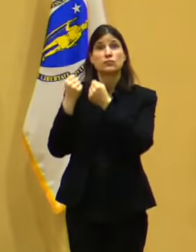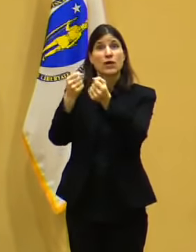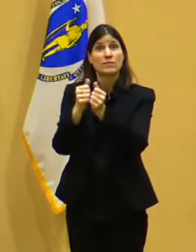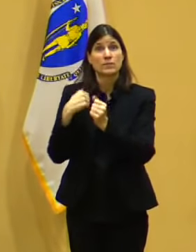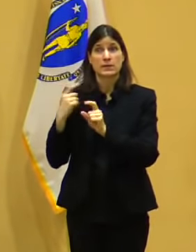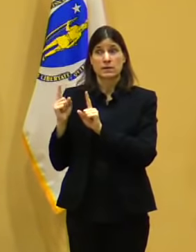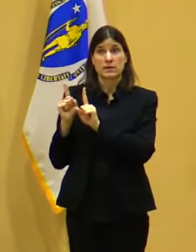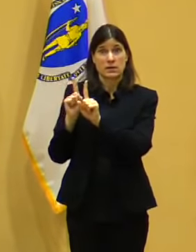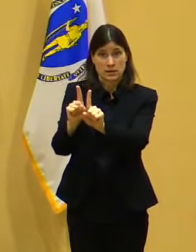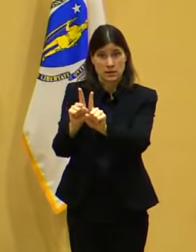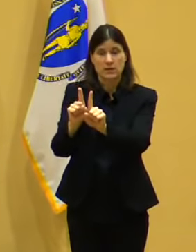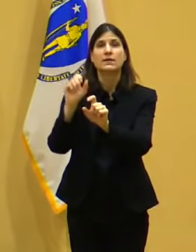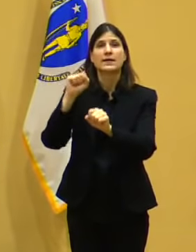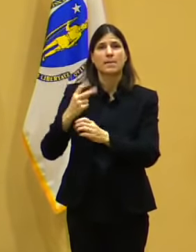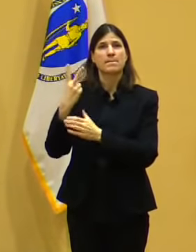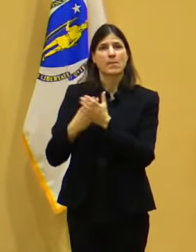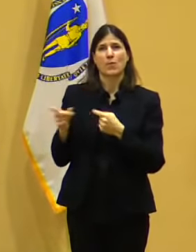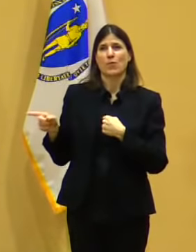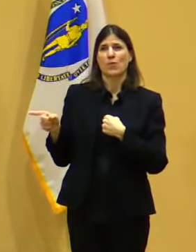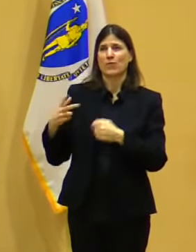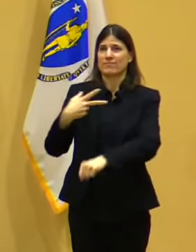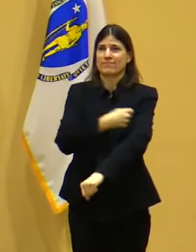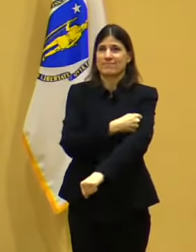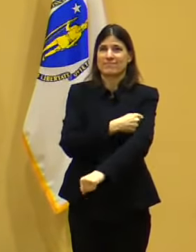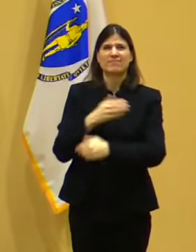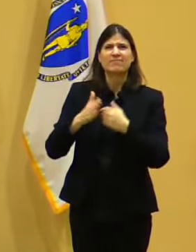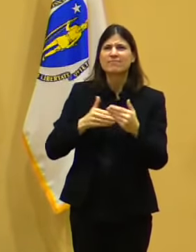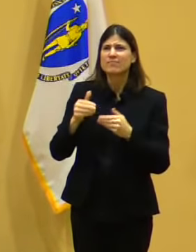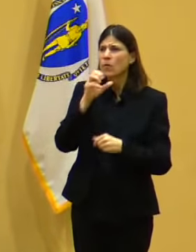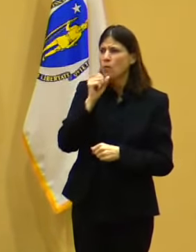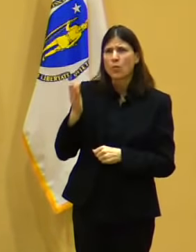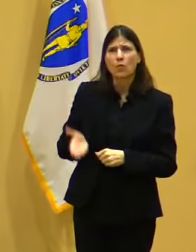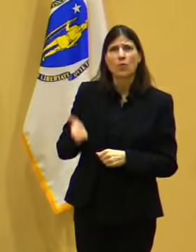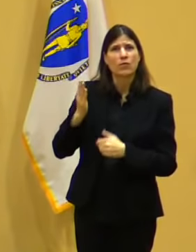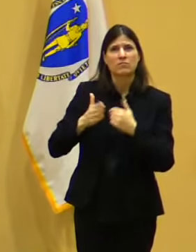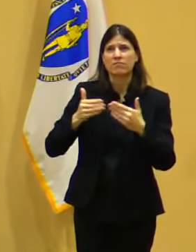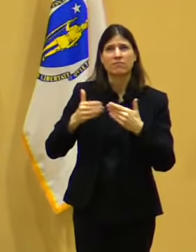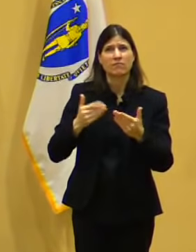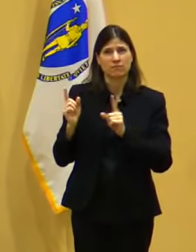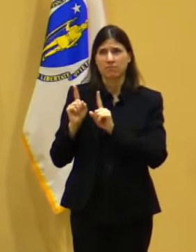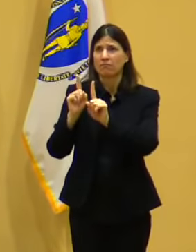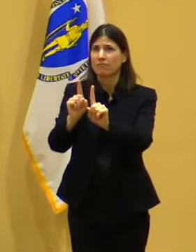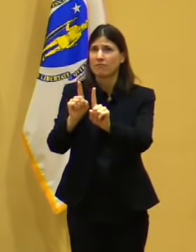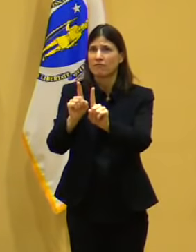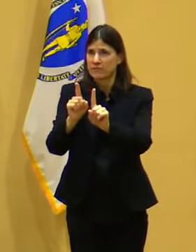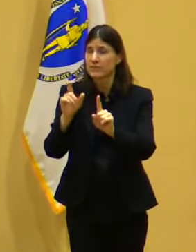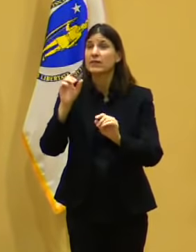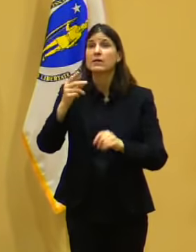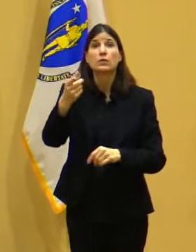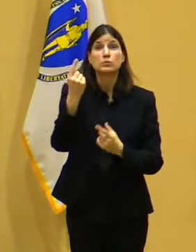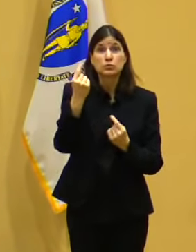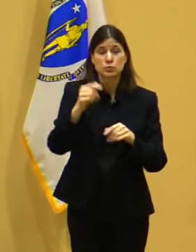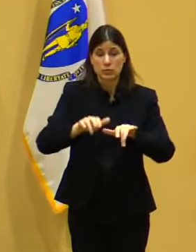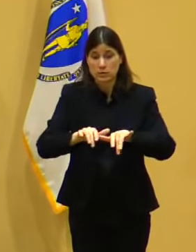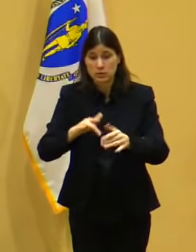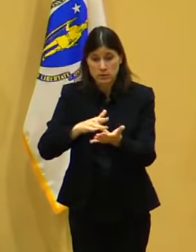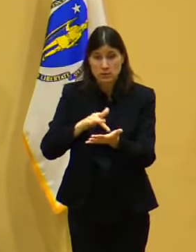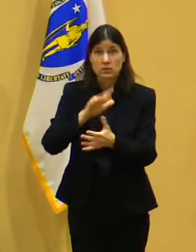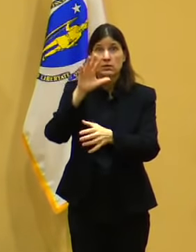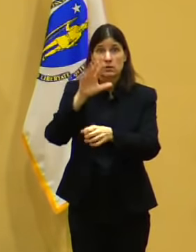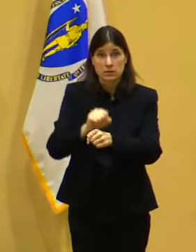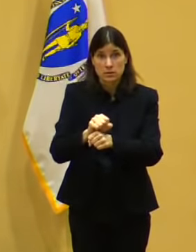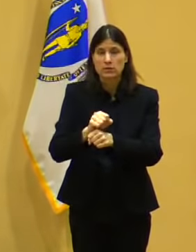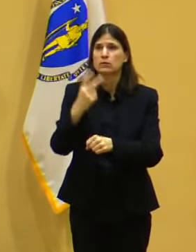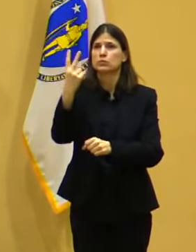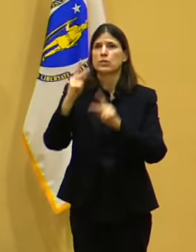or older resident here in Massachusetts and can also schedule their own appointment for a vaccine at the same site on the same